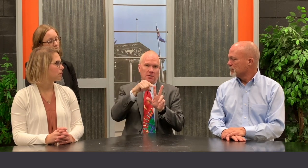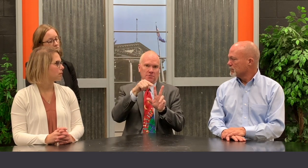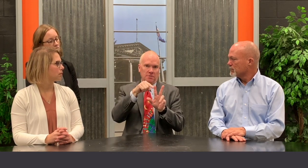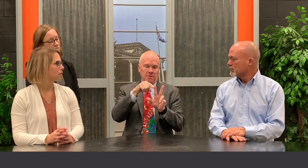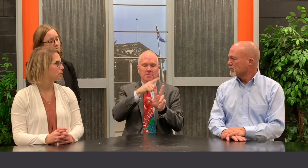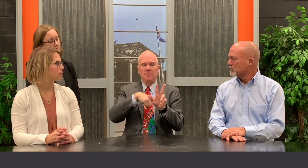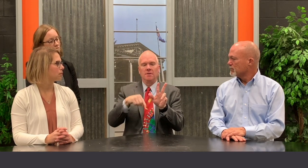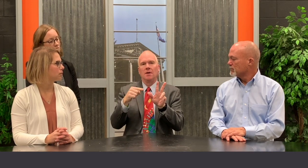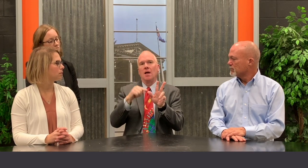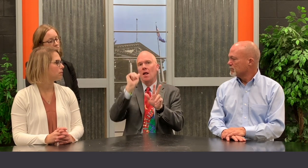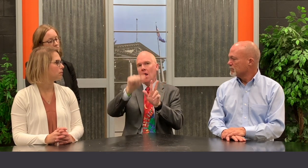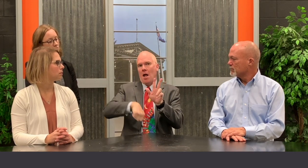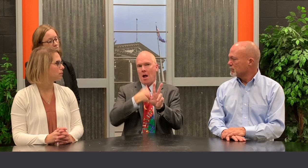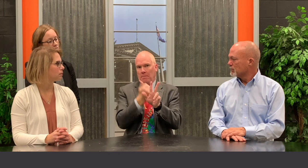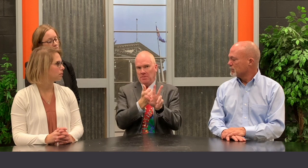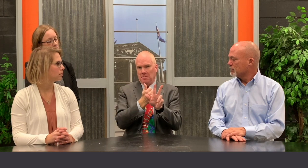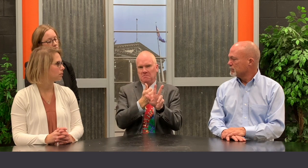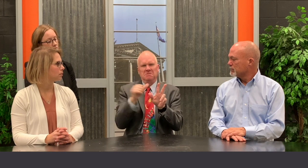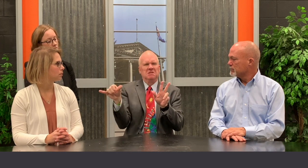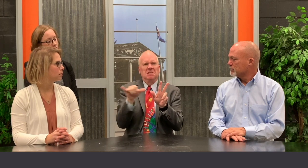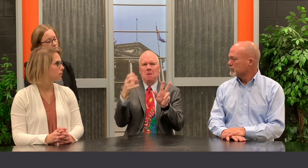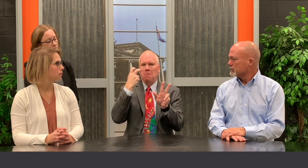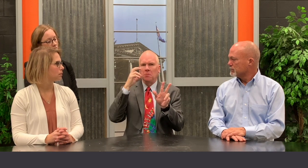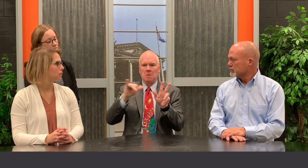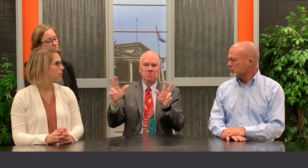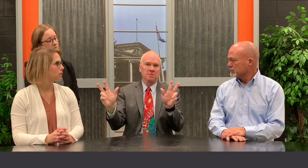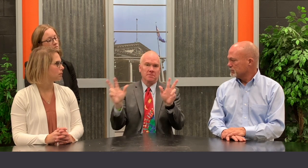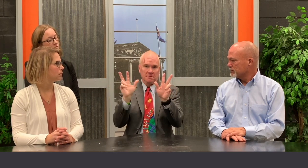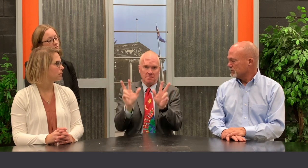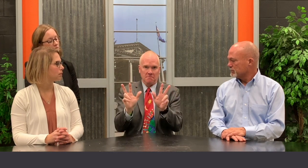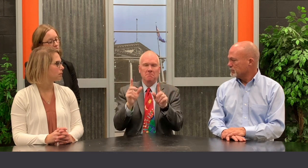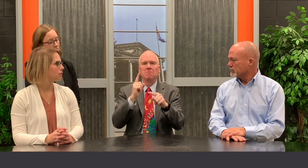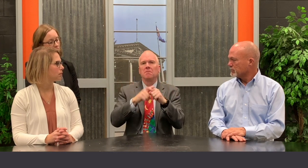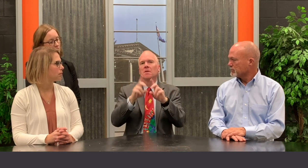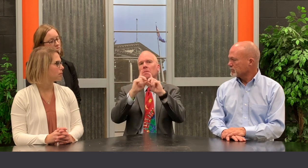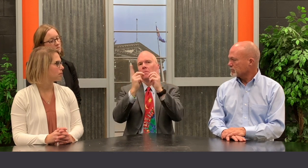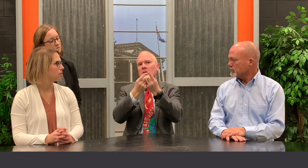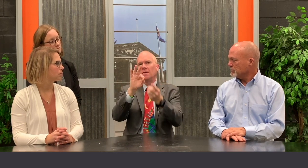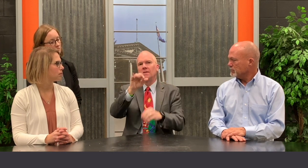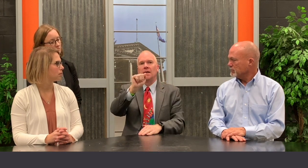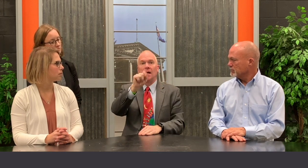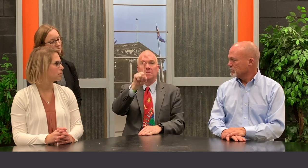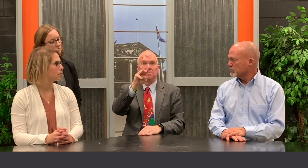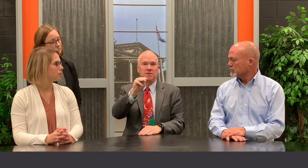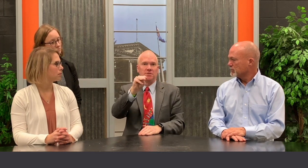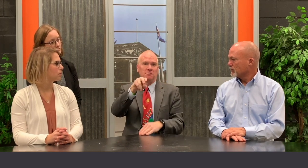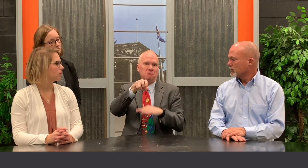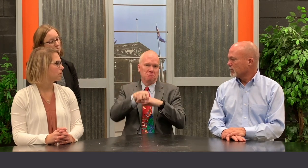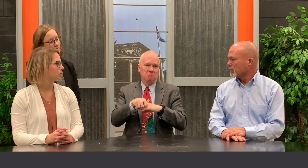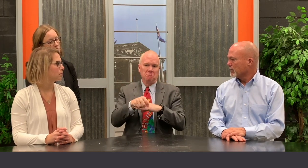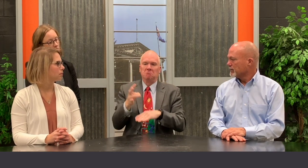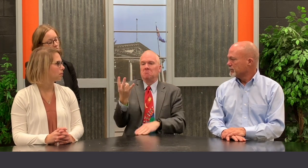alumnus from each school. There was also a representative from the Department of Administration.